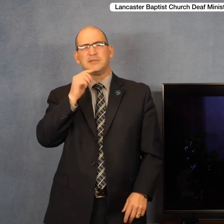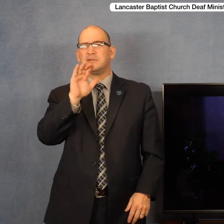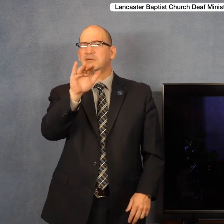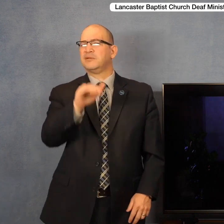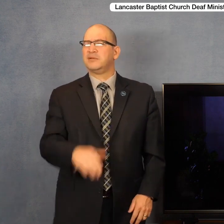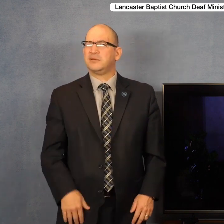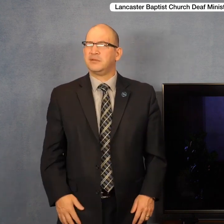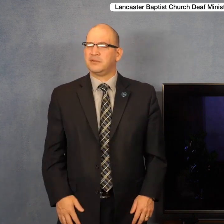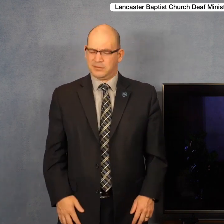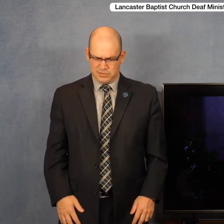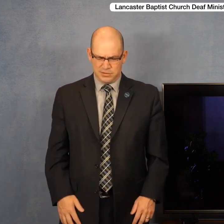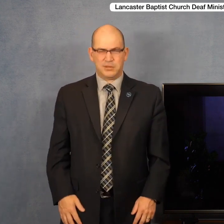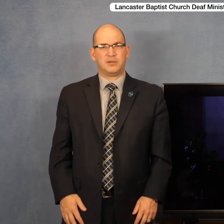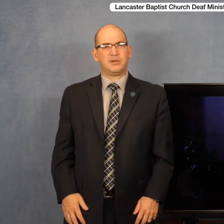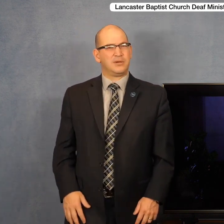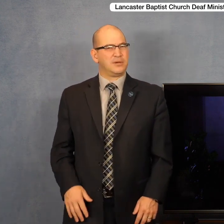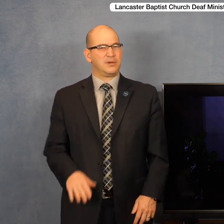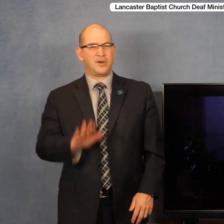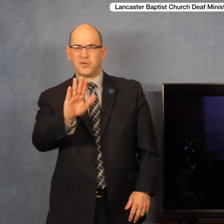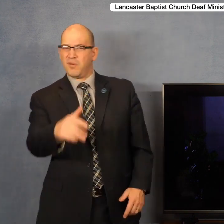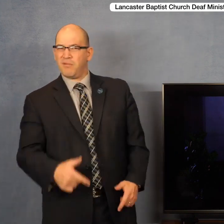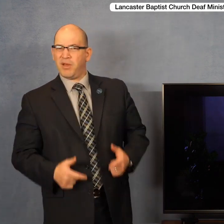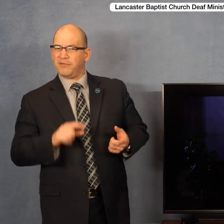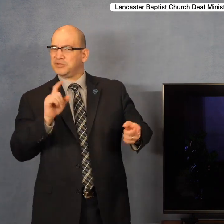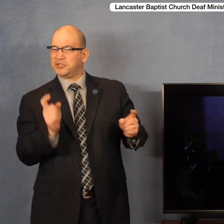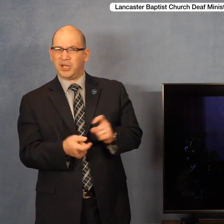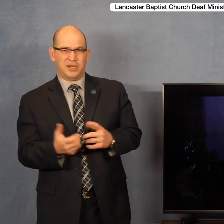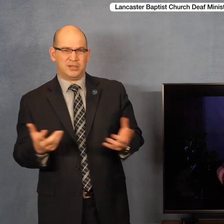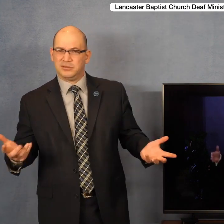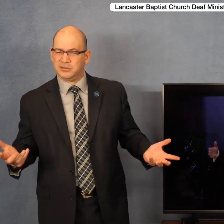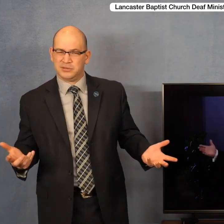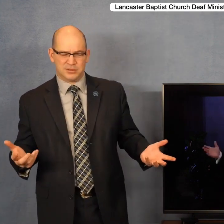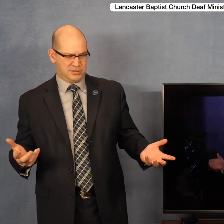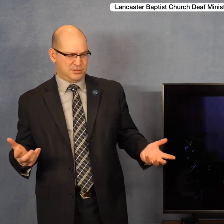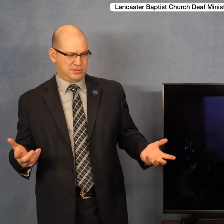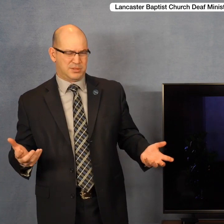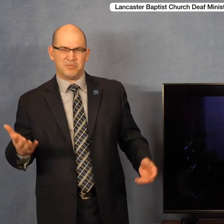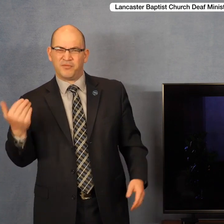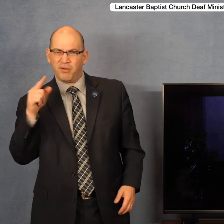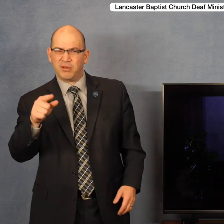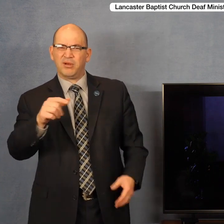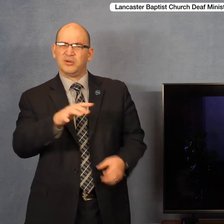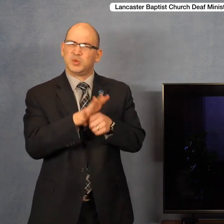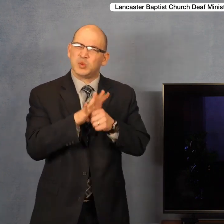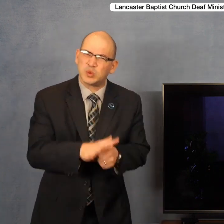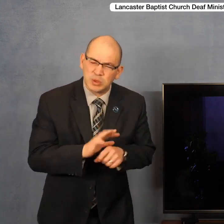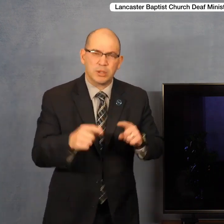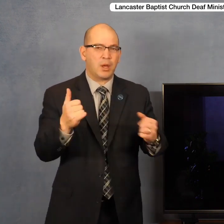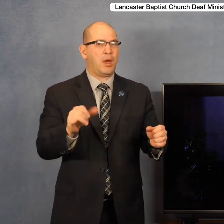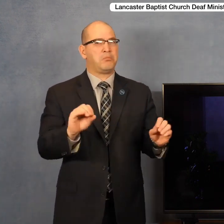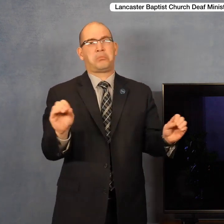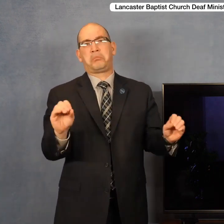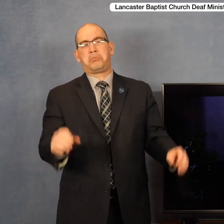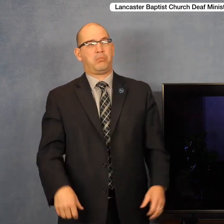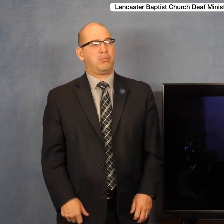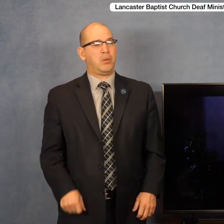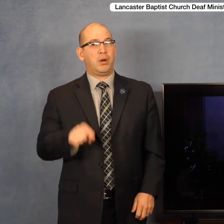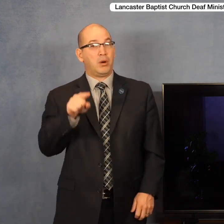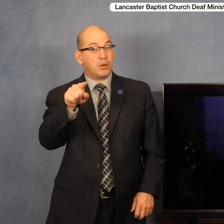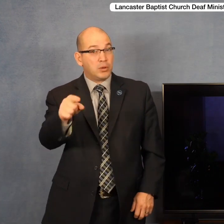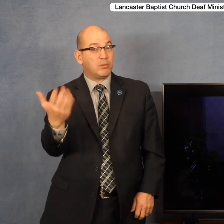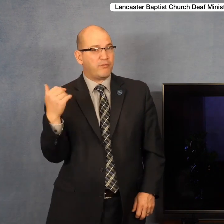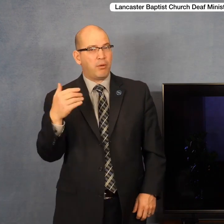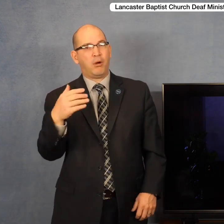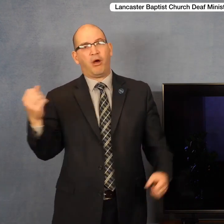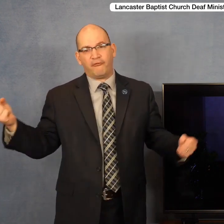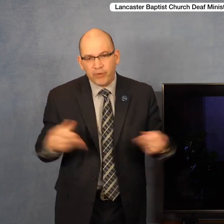you know, you don't seem too stressed out about the social distancing, you don't seem too stressed out about the imminent dangers, you don't seem too stressed out